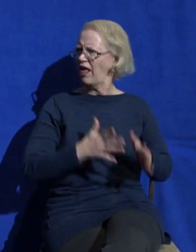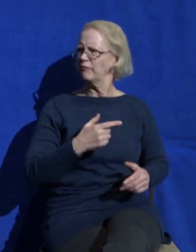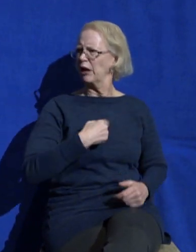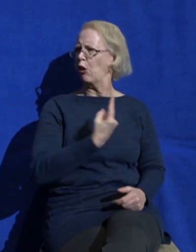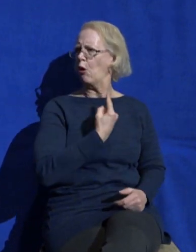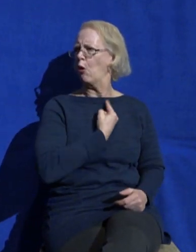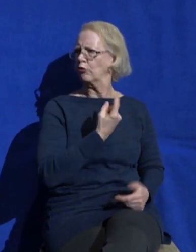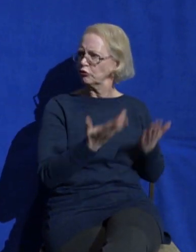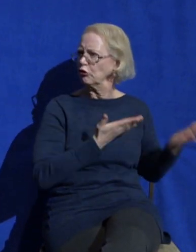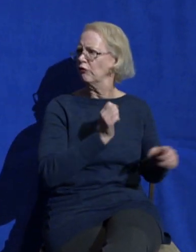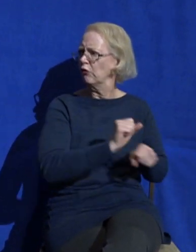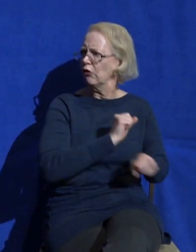her then to help me.